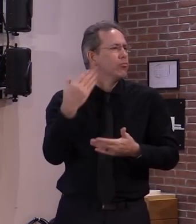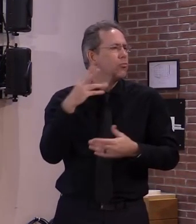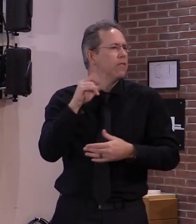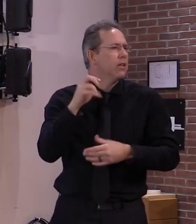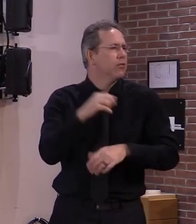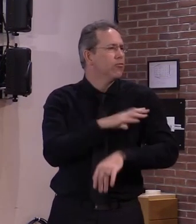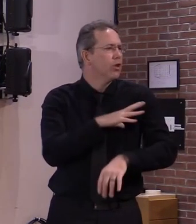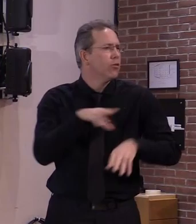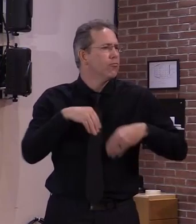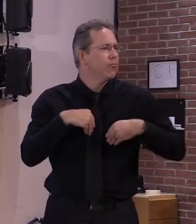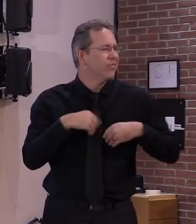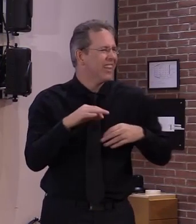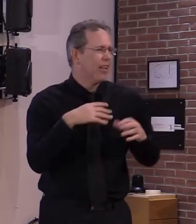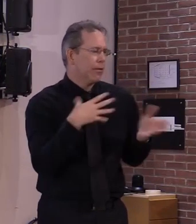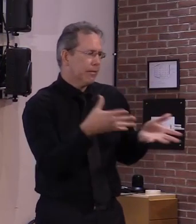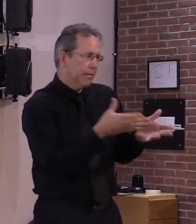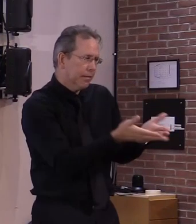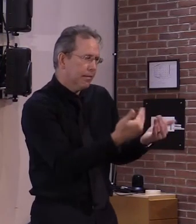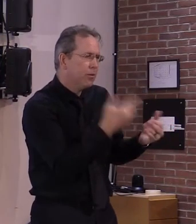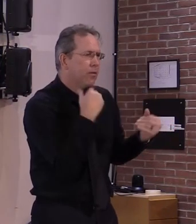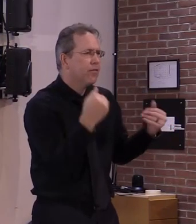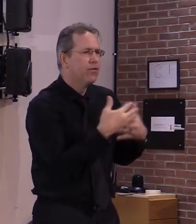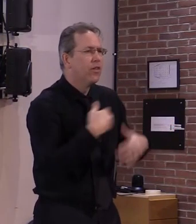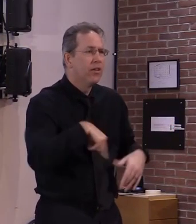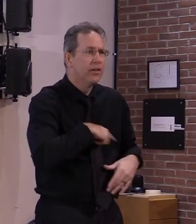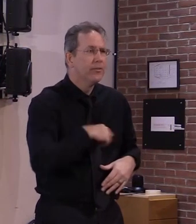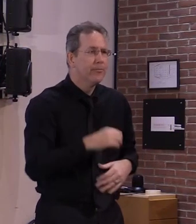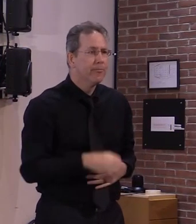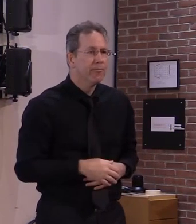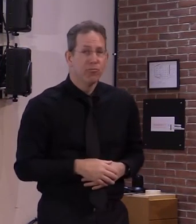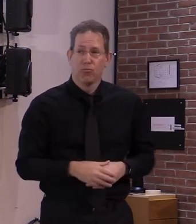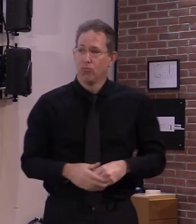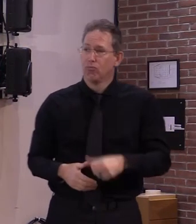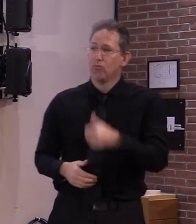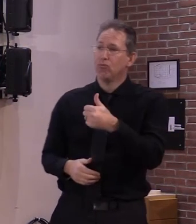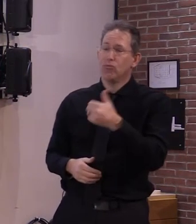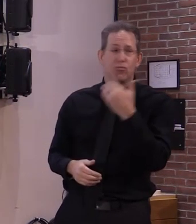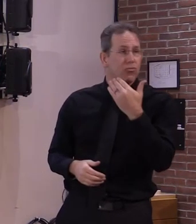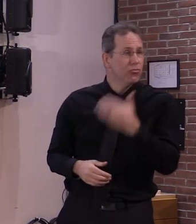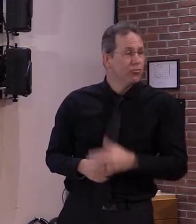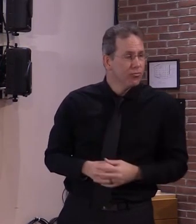go to greg at the county courier